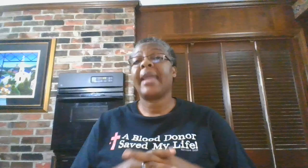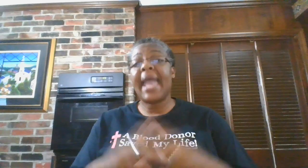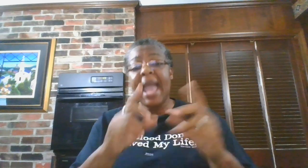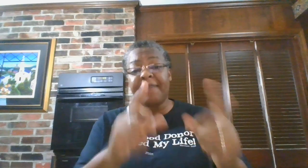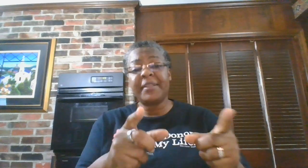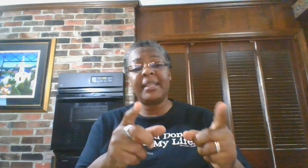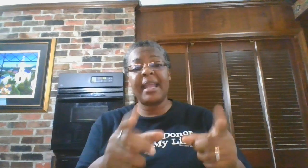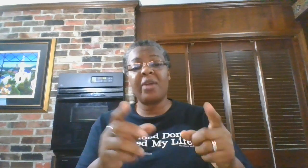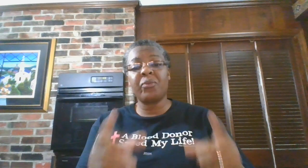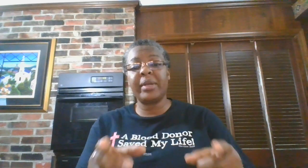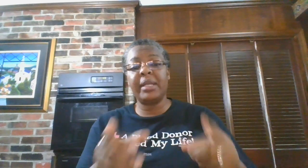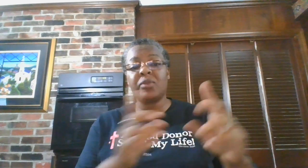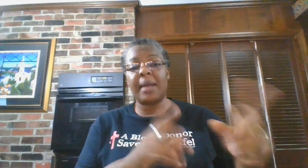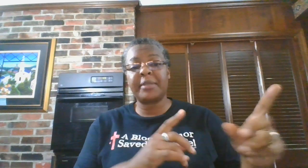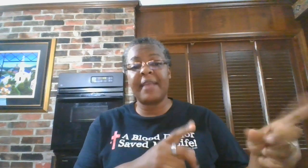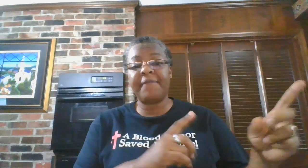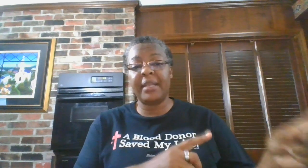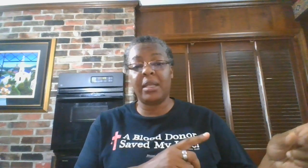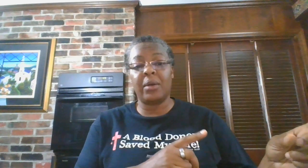After Larry drops that video.